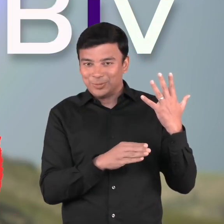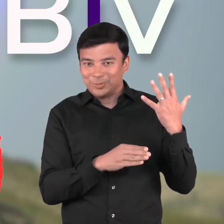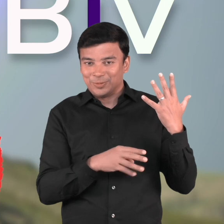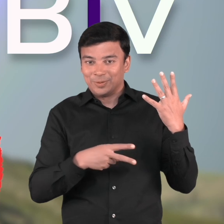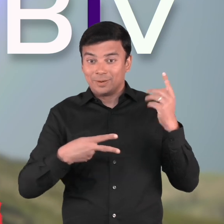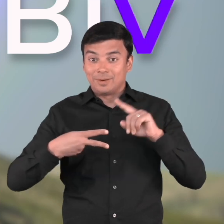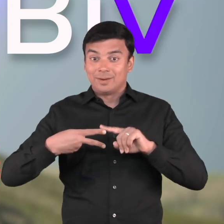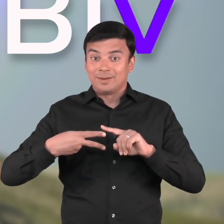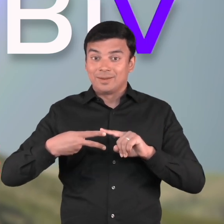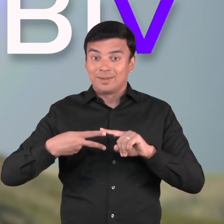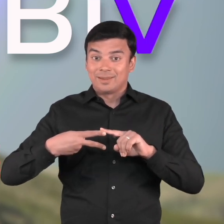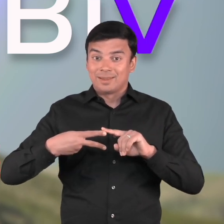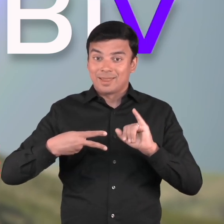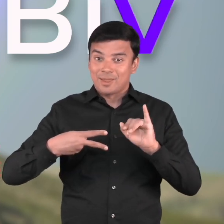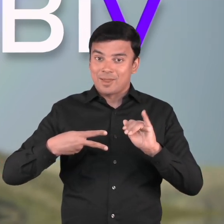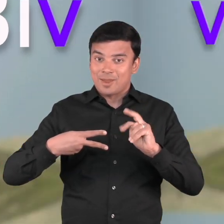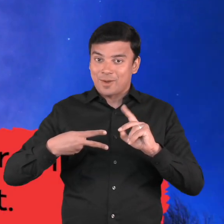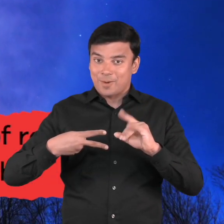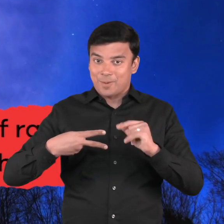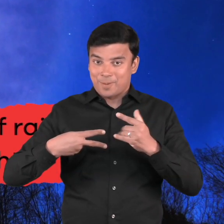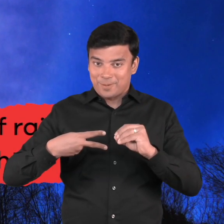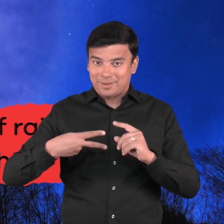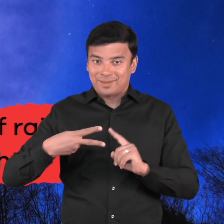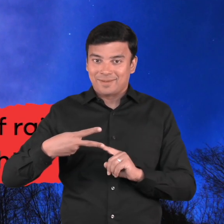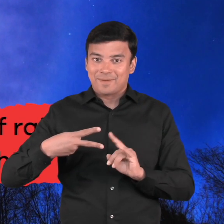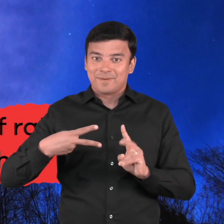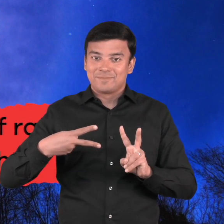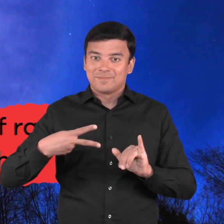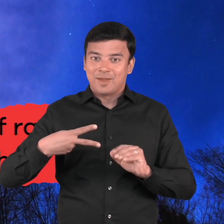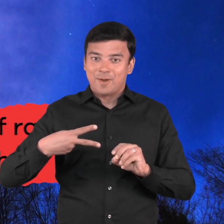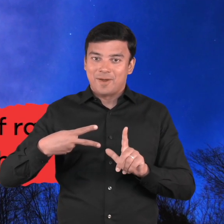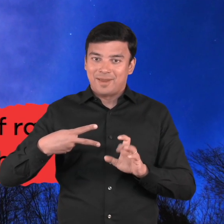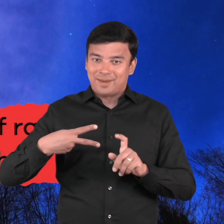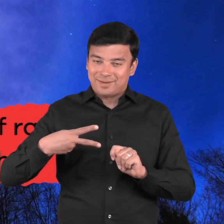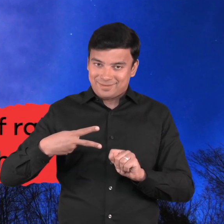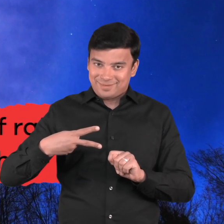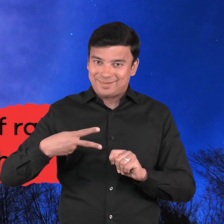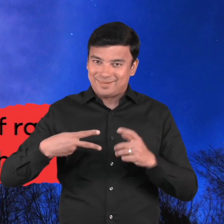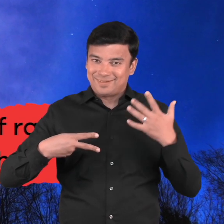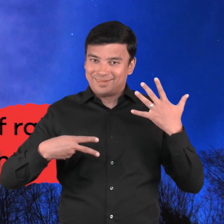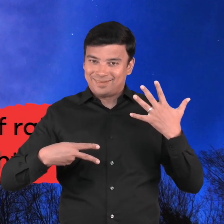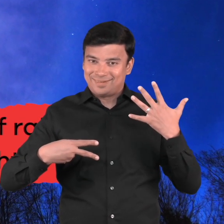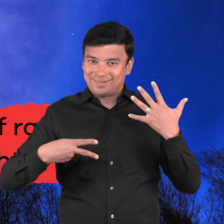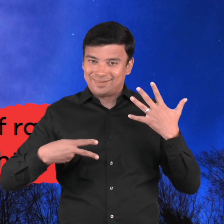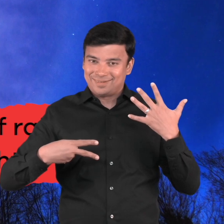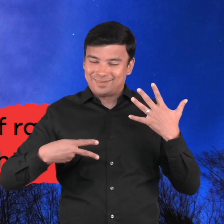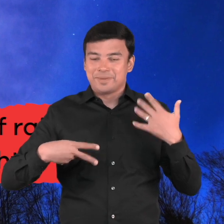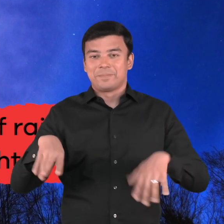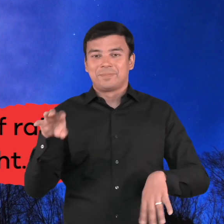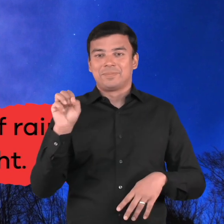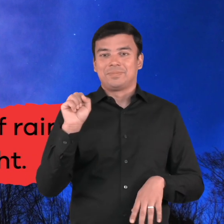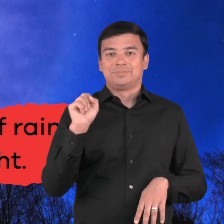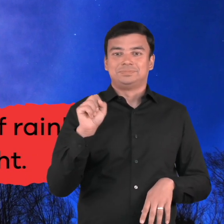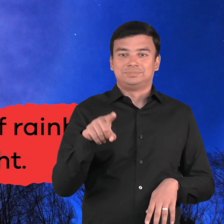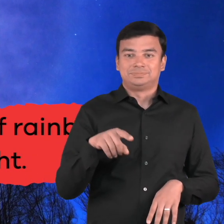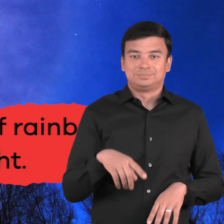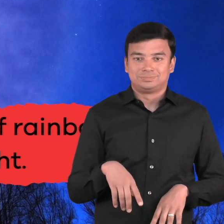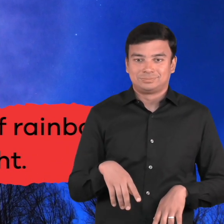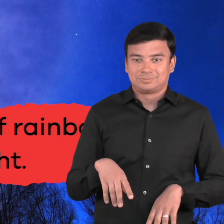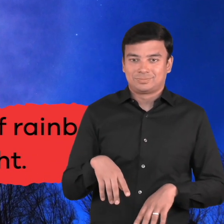Violet Fill in the blank A blank blank is a rare type of rainbow that